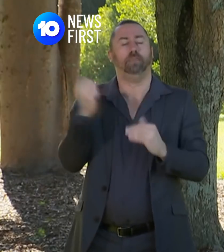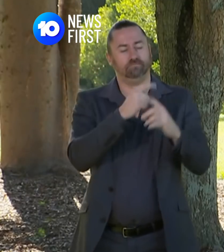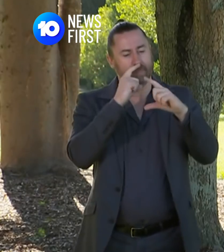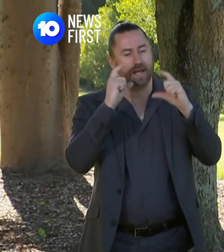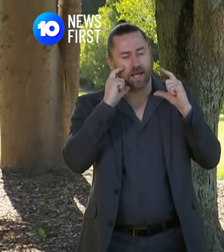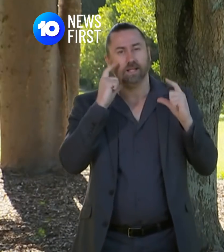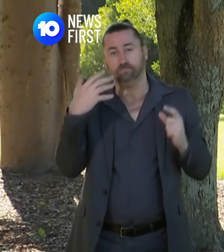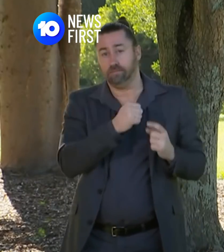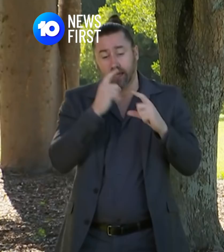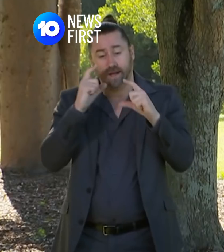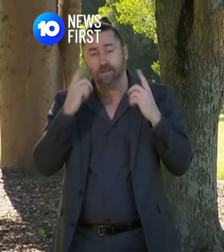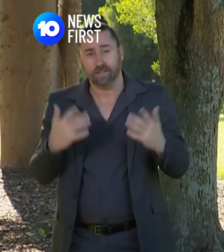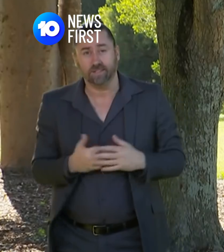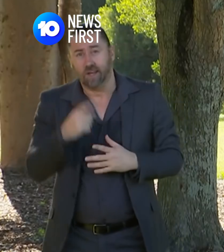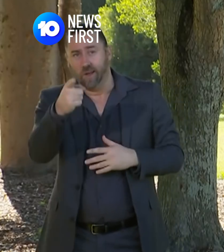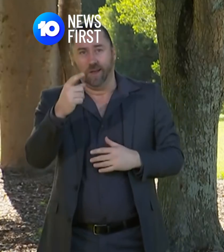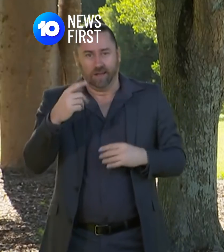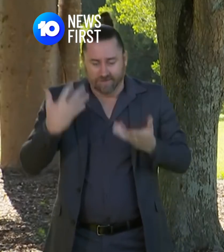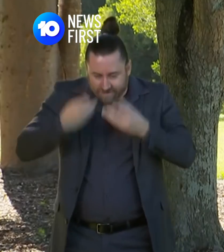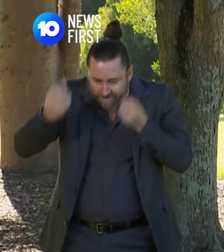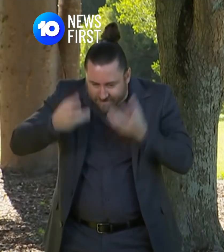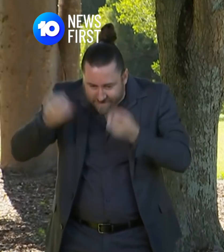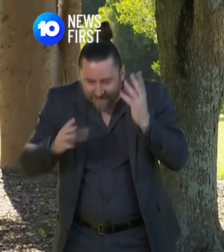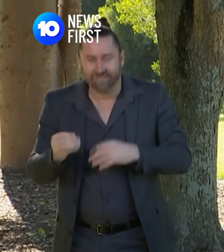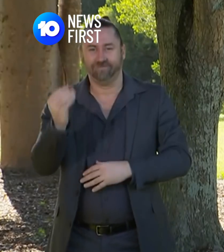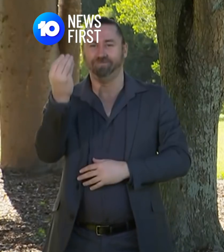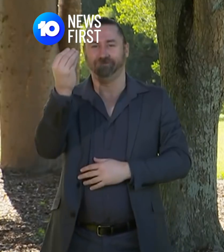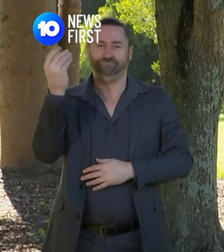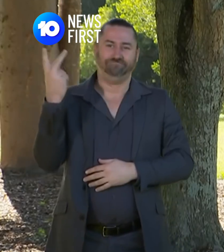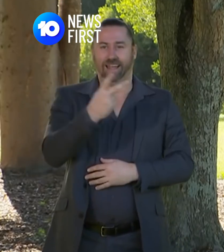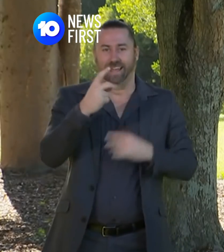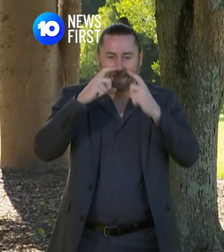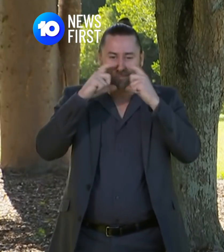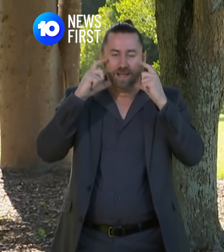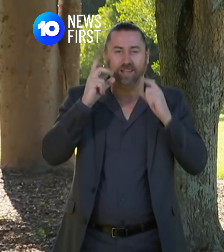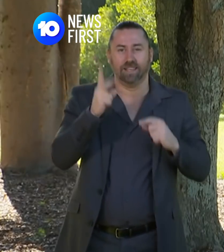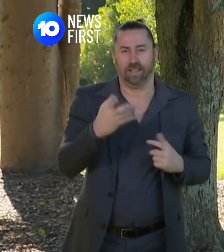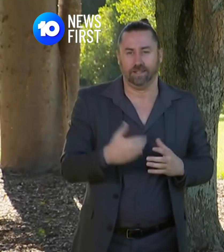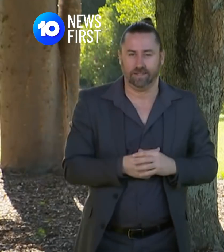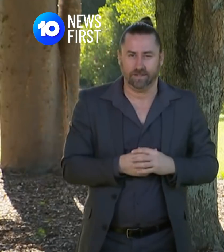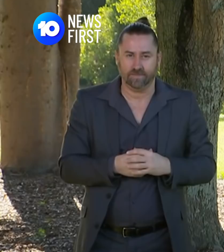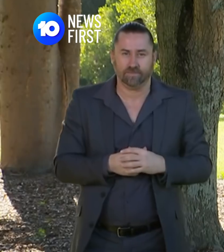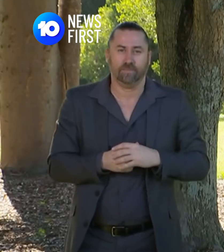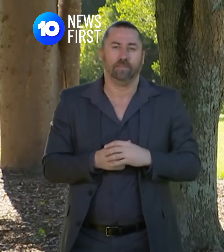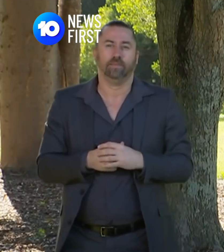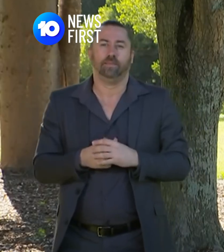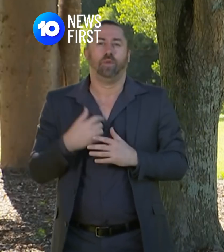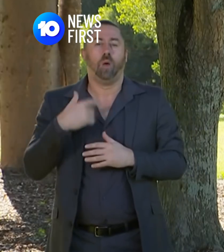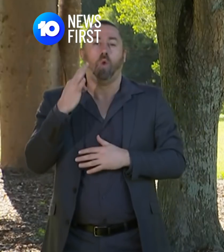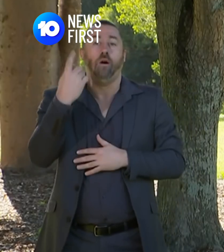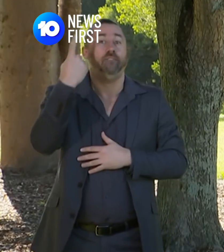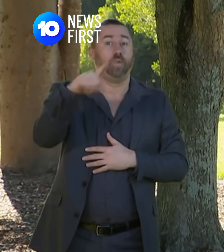could all please get out those masks that I know you have there is not a requirement to wear a mask